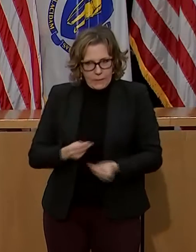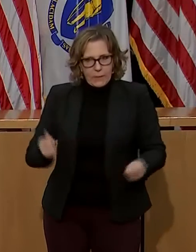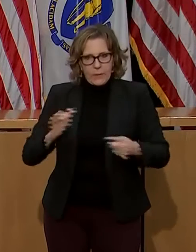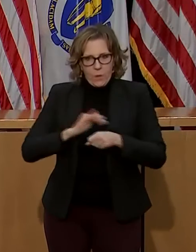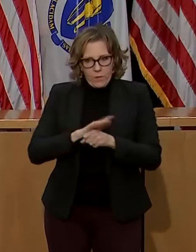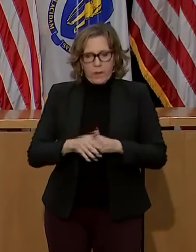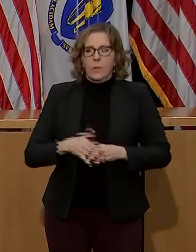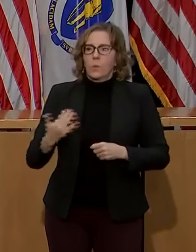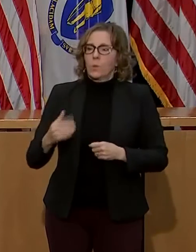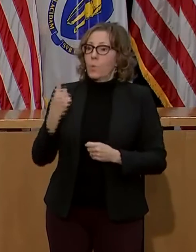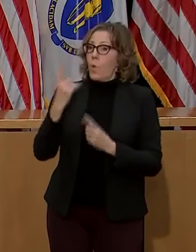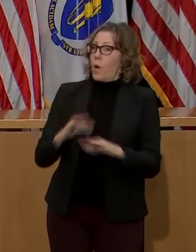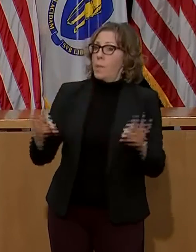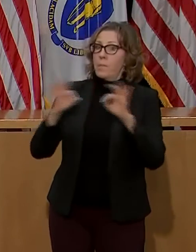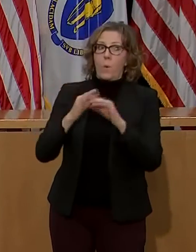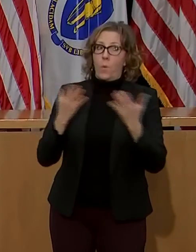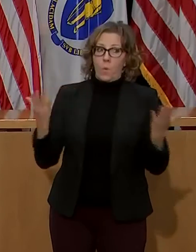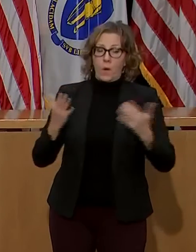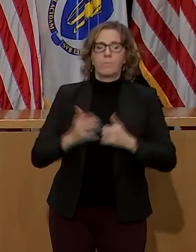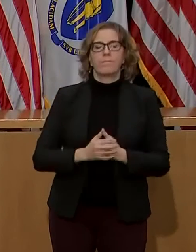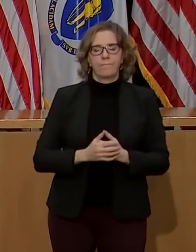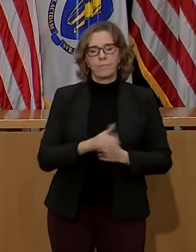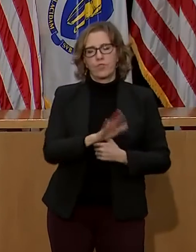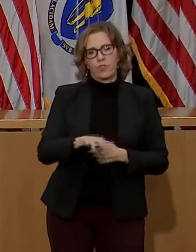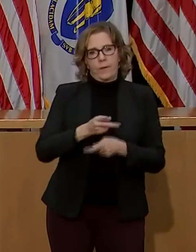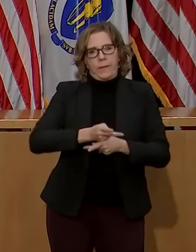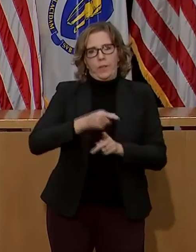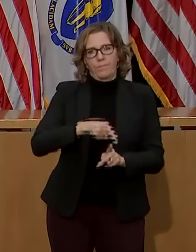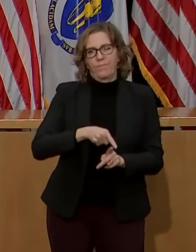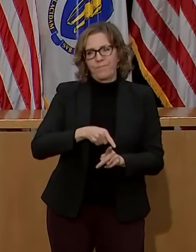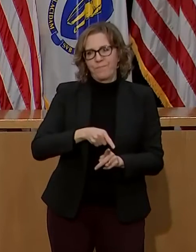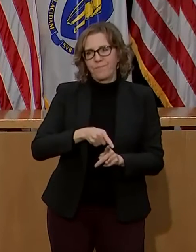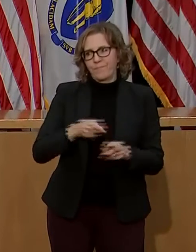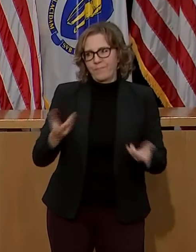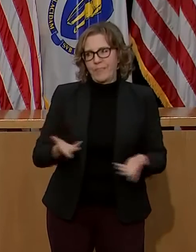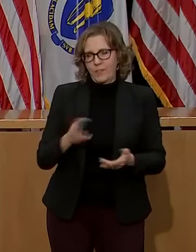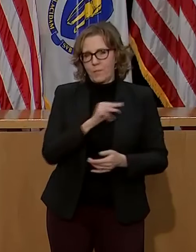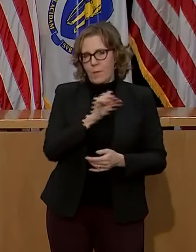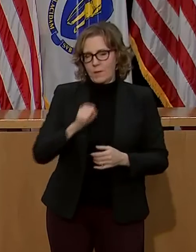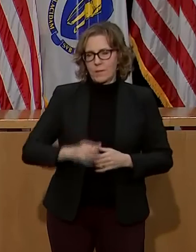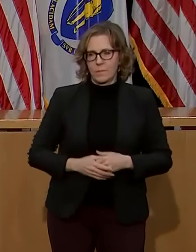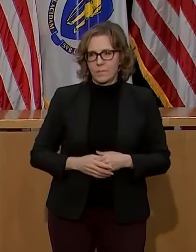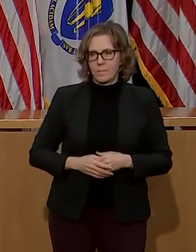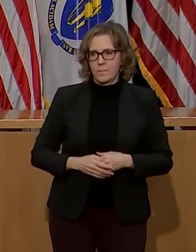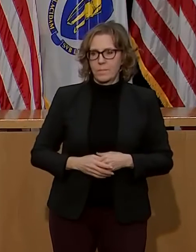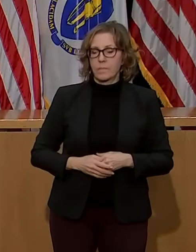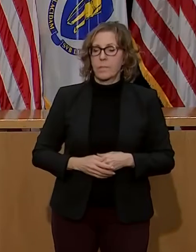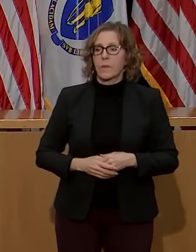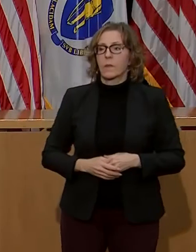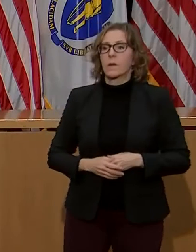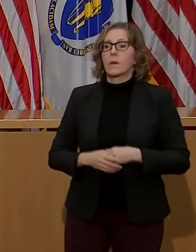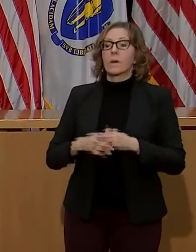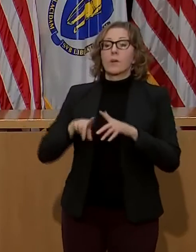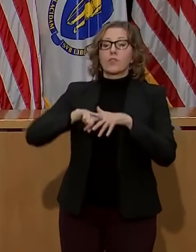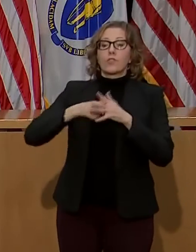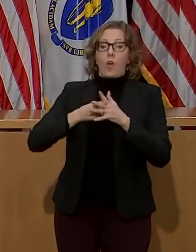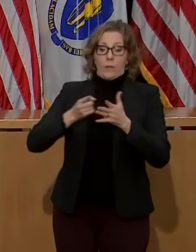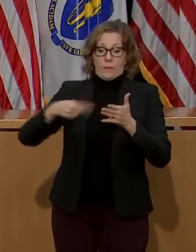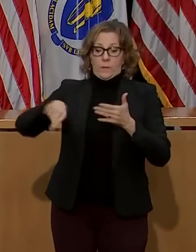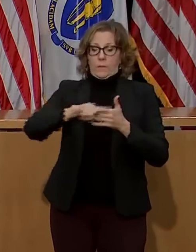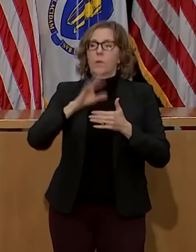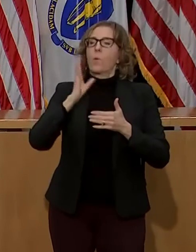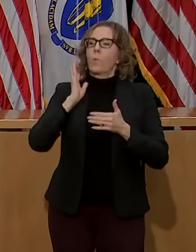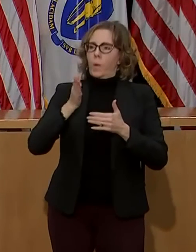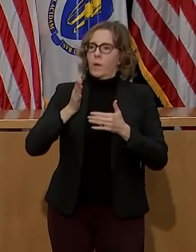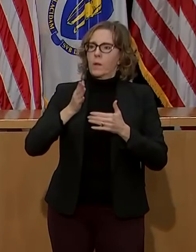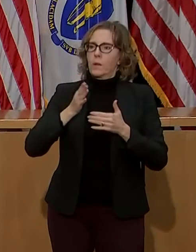families across Massachusetts. Beginning in February, the Department of Early Education and Care will launch a pilot COVID